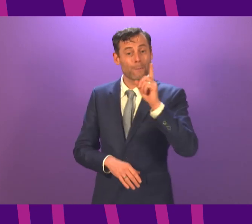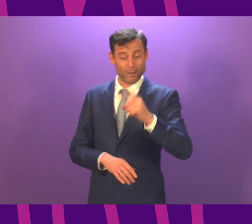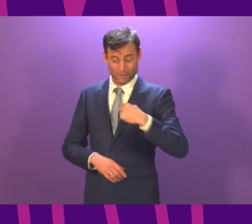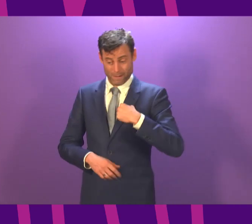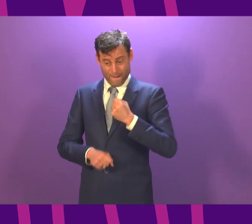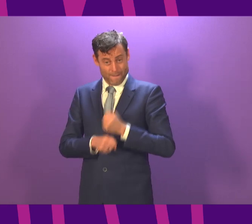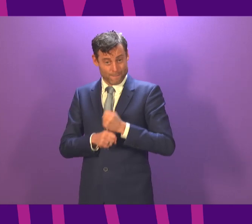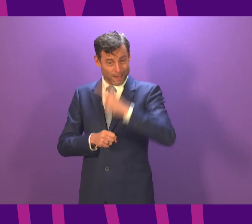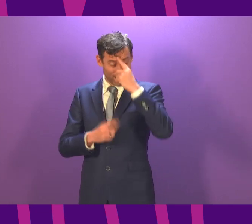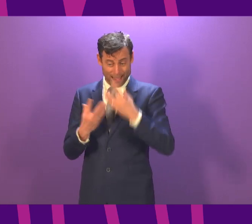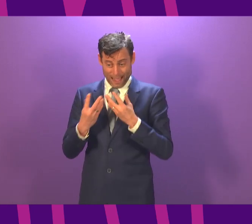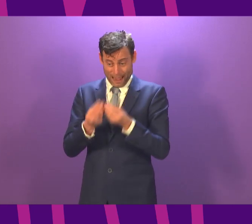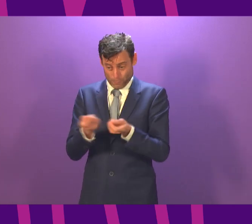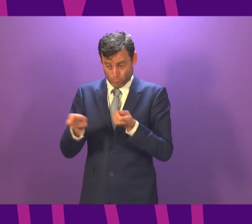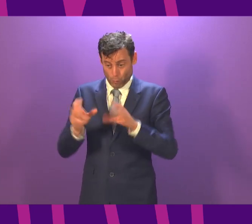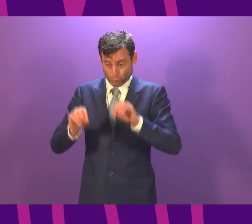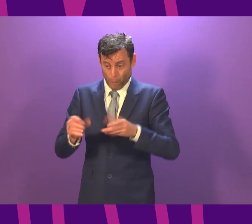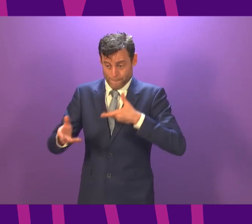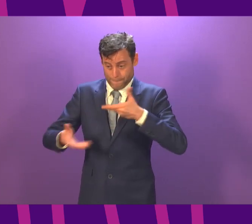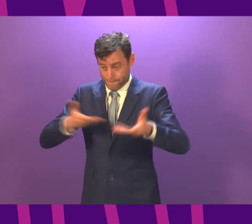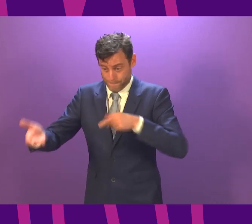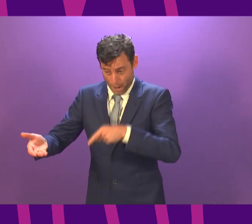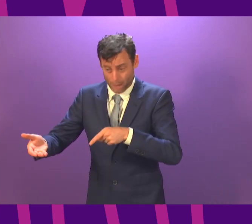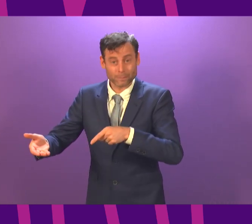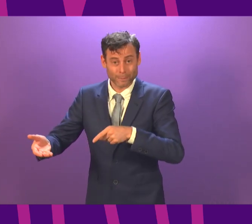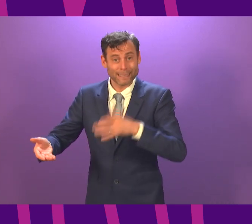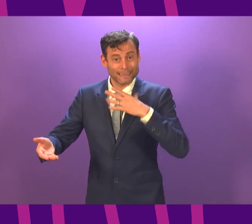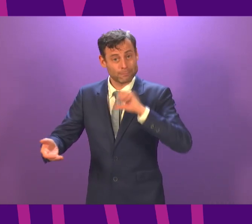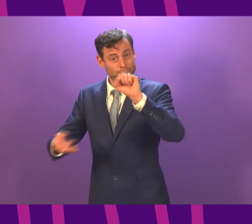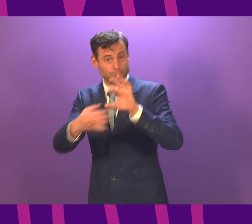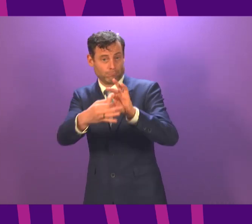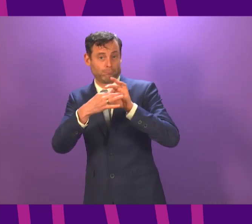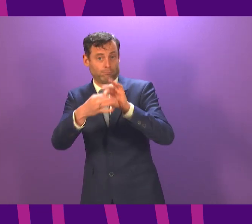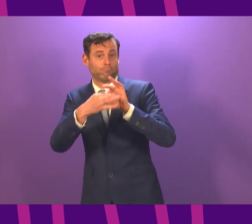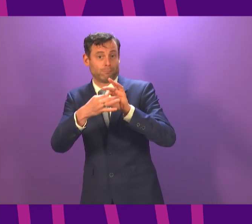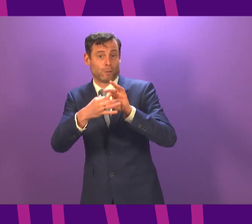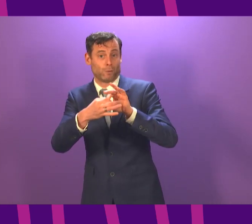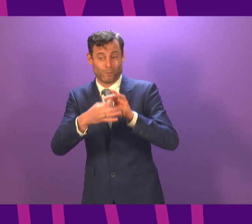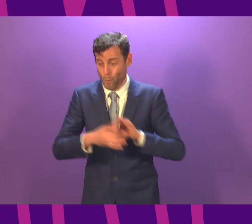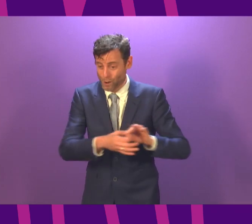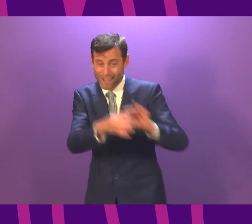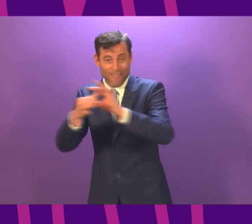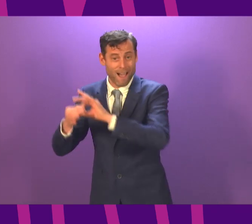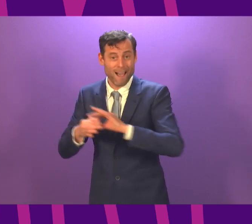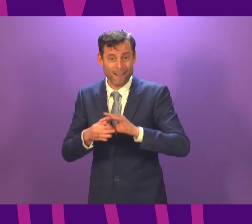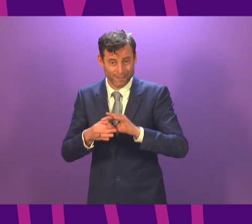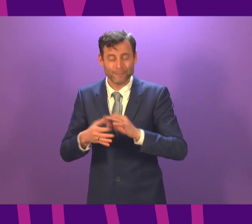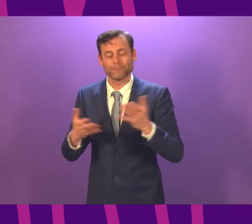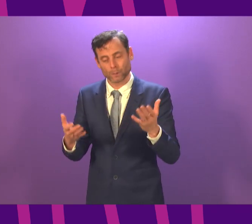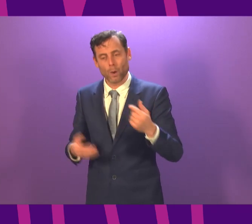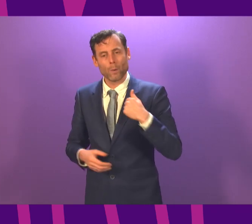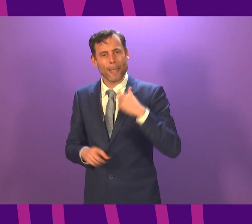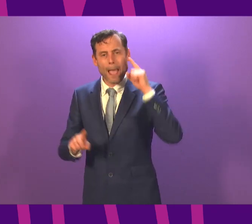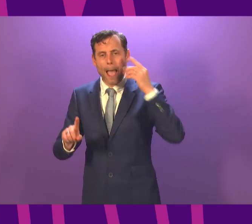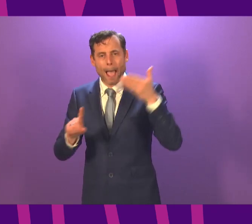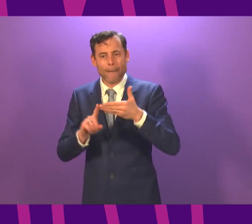of us, is to get this virus under control. So this period of schools and early years education not operating normally is as short